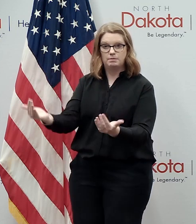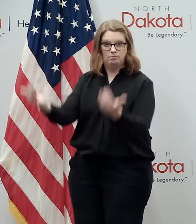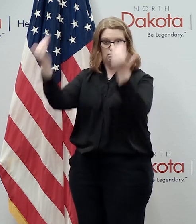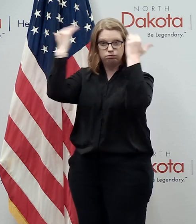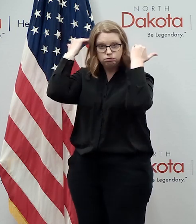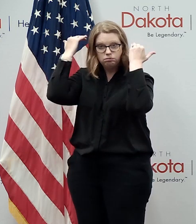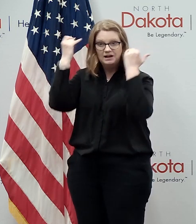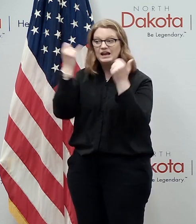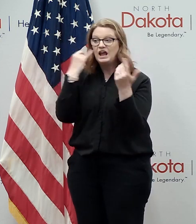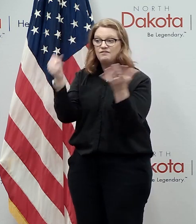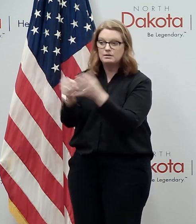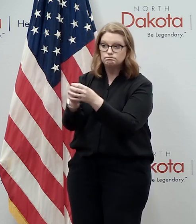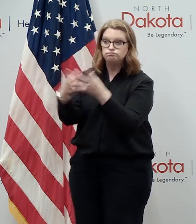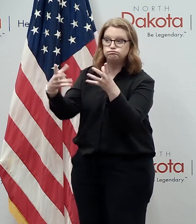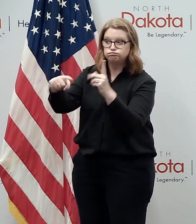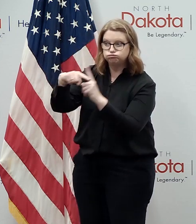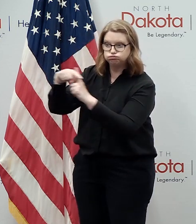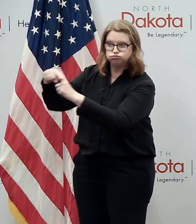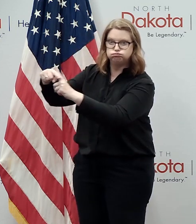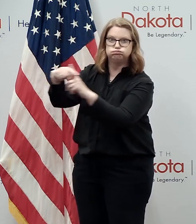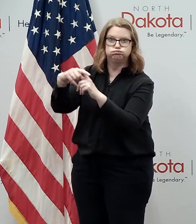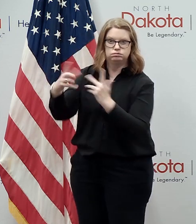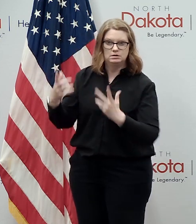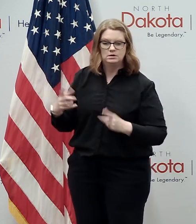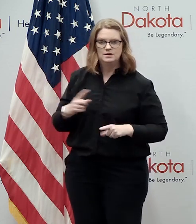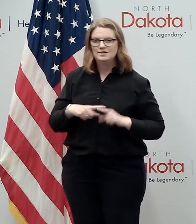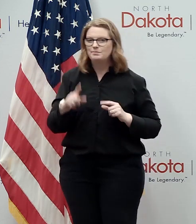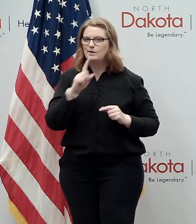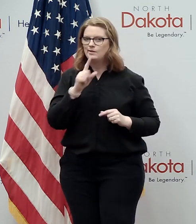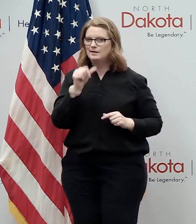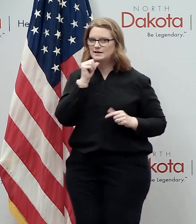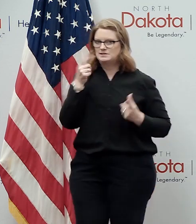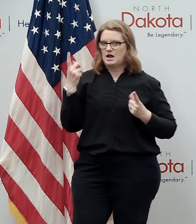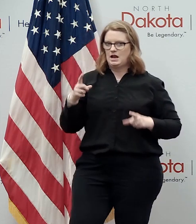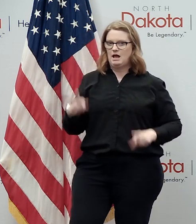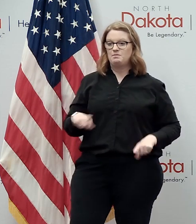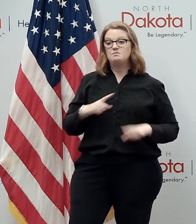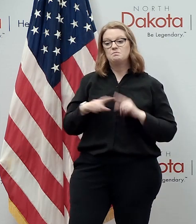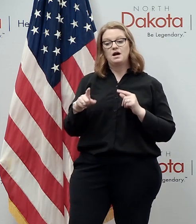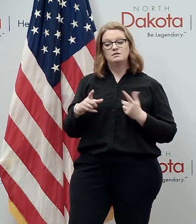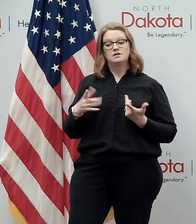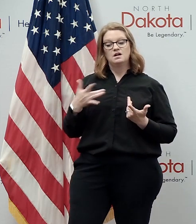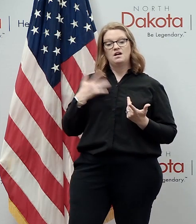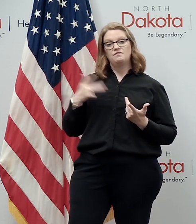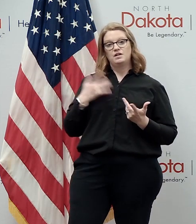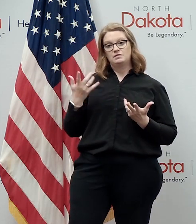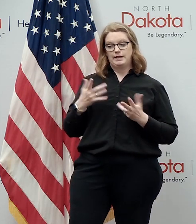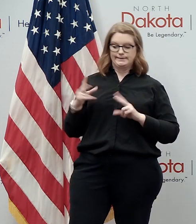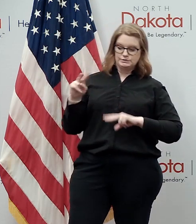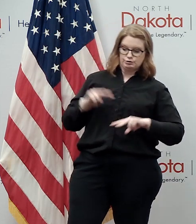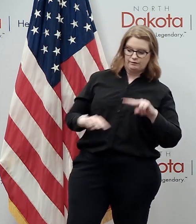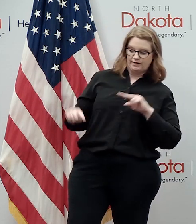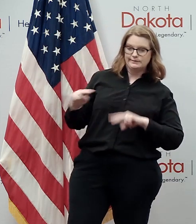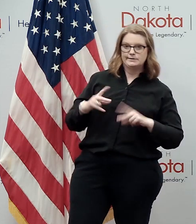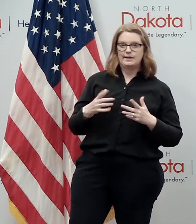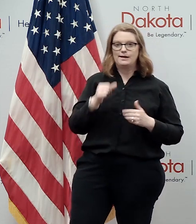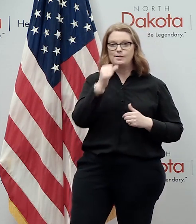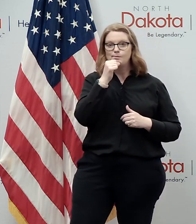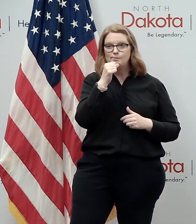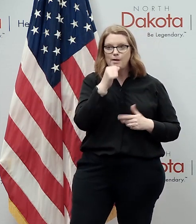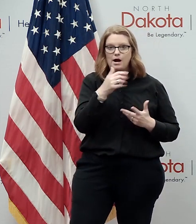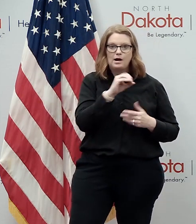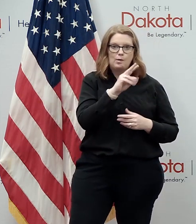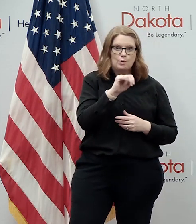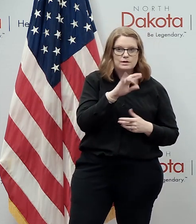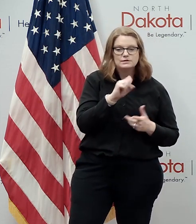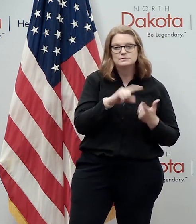that hasn't happened since then and again i think the surveillance testing makes sense for everything from you know bar owners to faith-based leaders